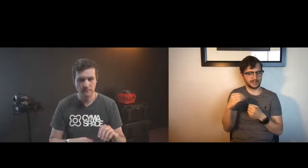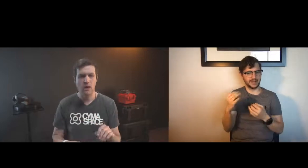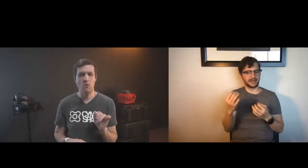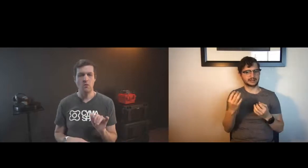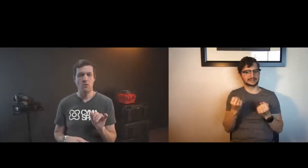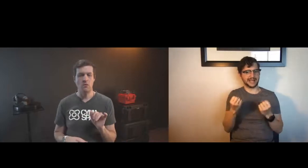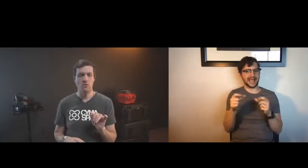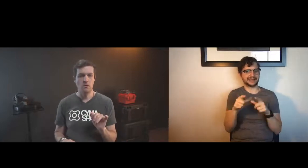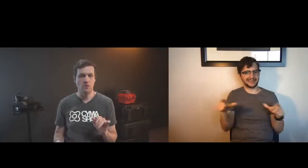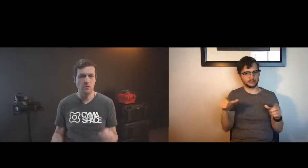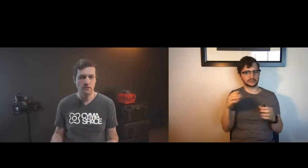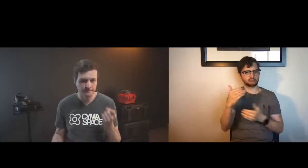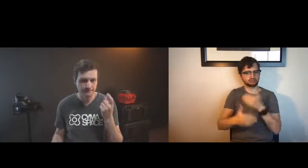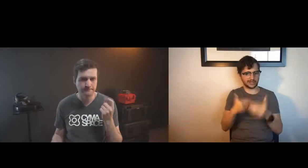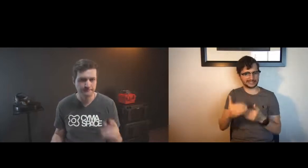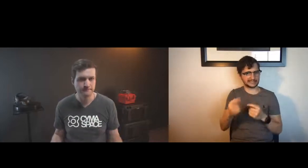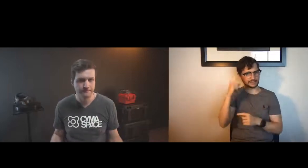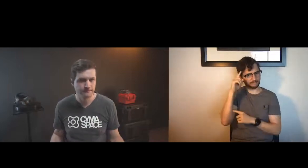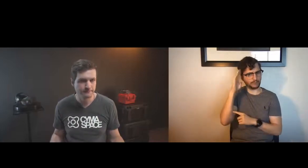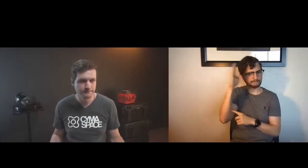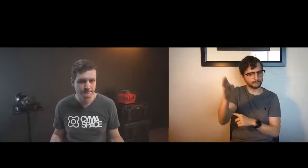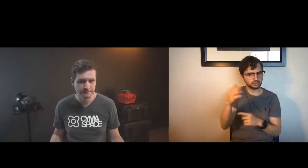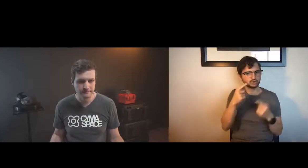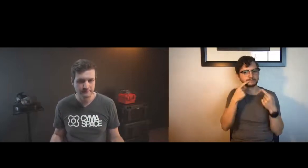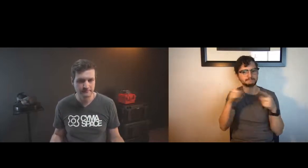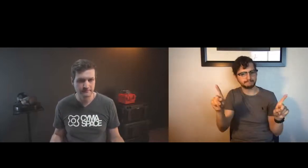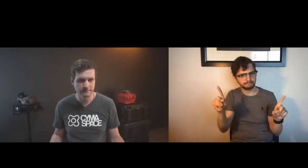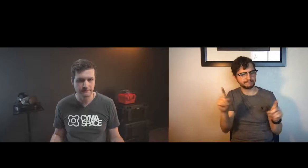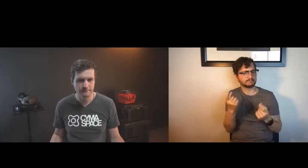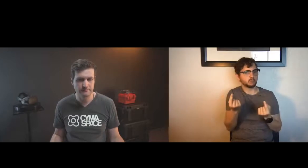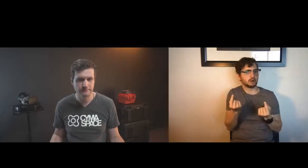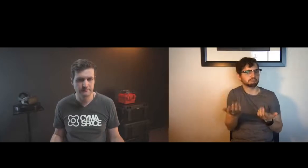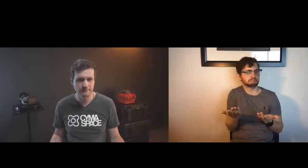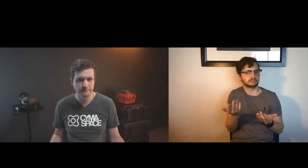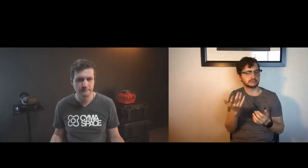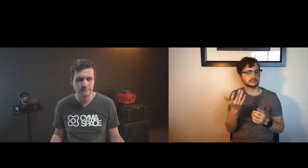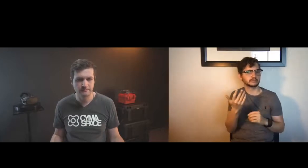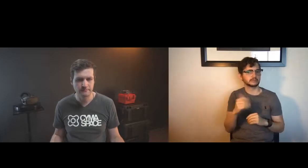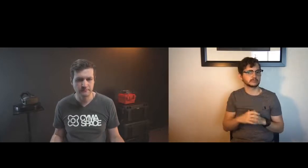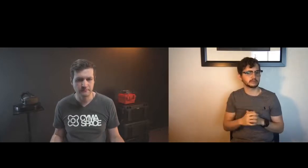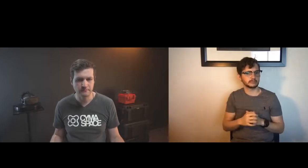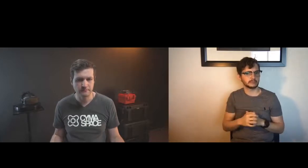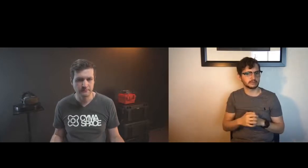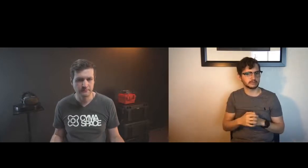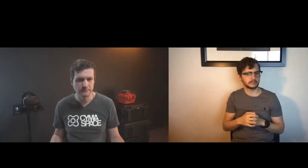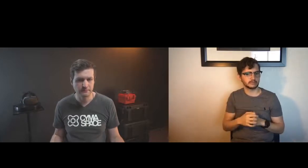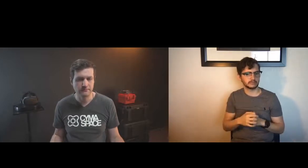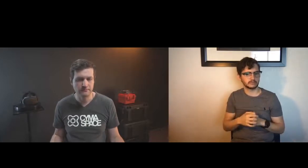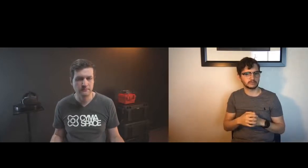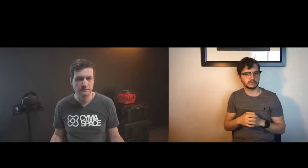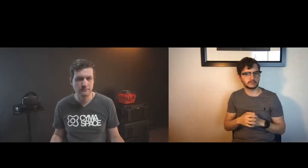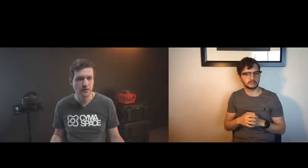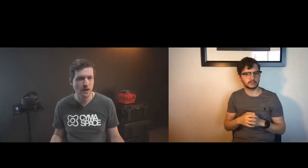and to restate what is the vr field doing to create things that use sign language